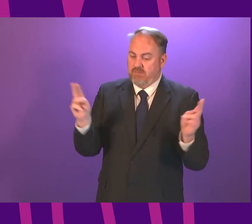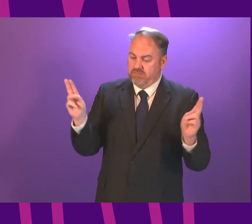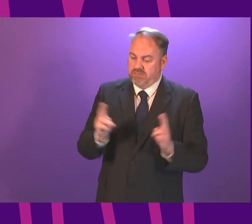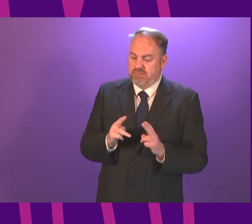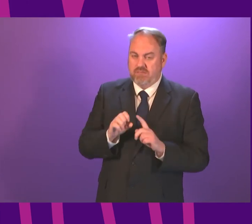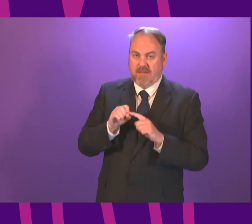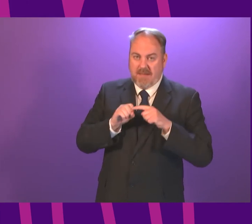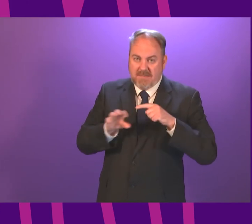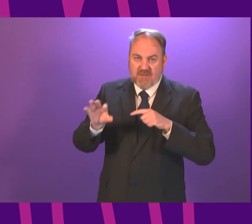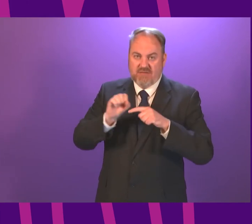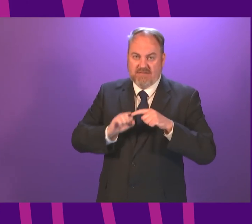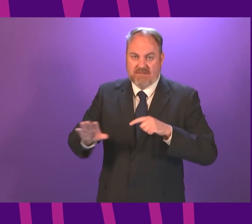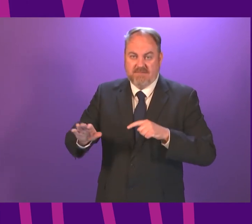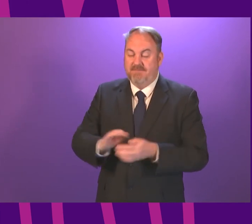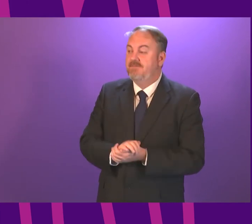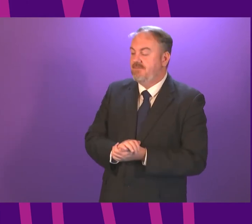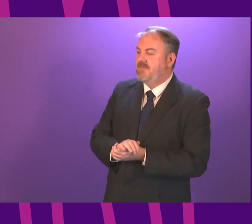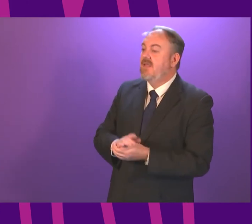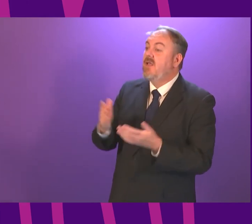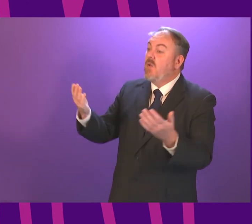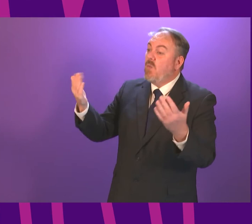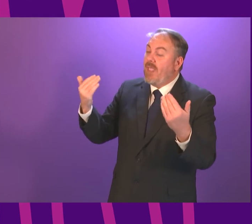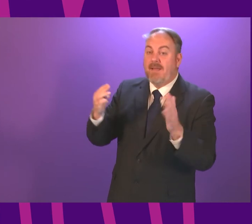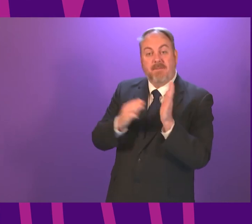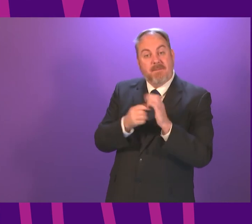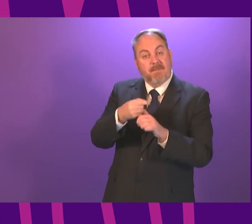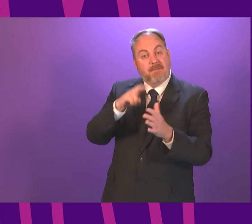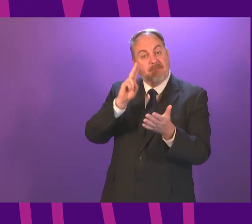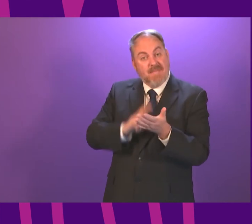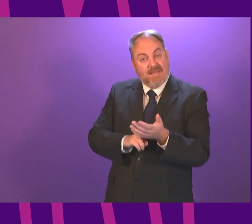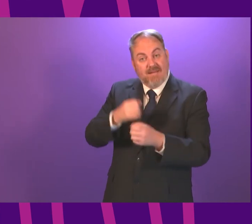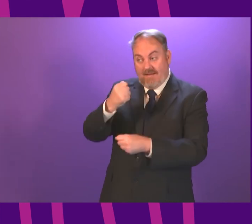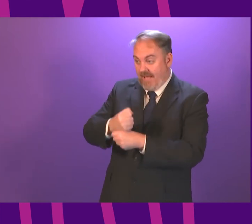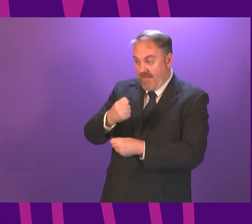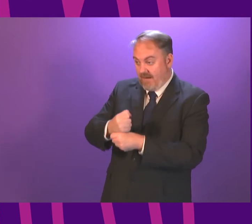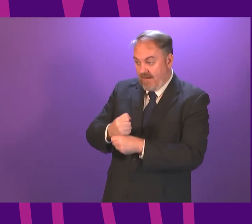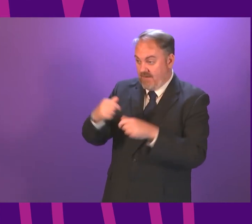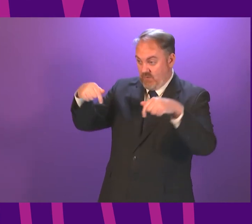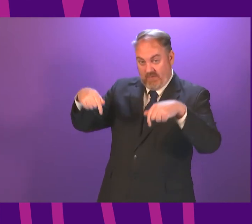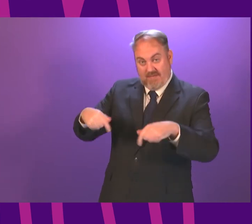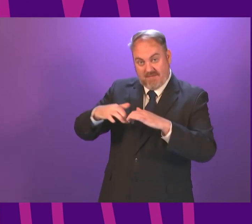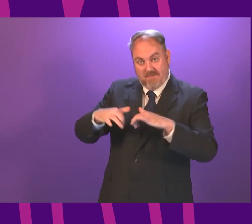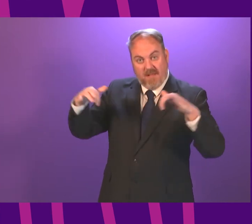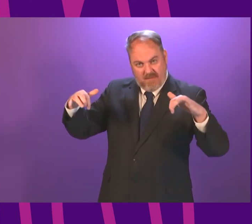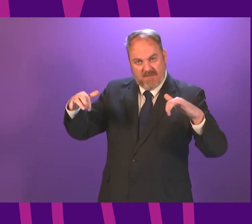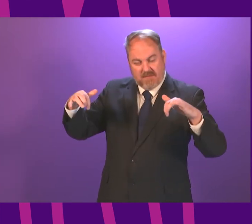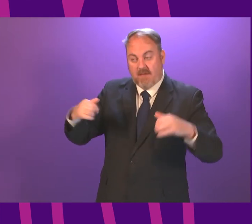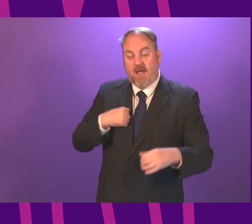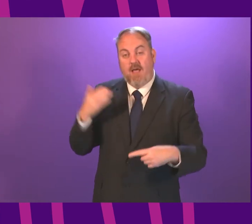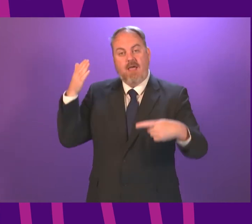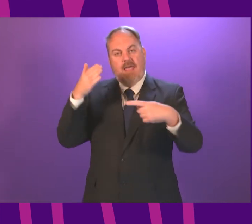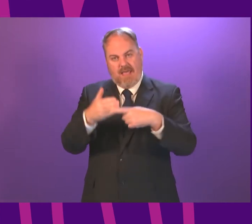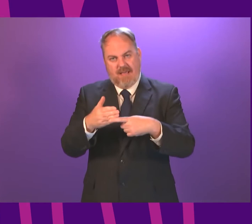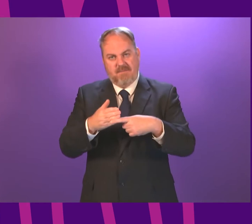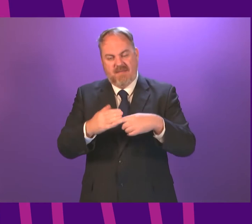Well, can I welcome Megan Gallagher to Parliament as well. Our commitment is to transition to net zero by